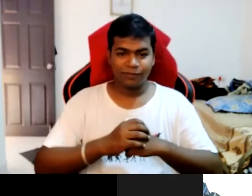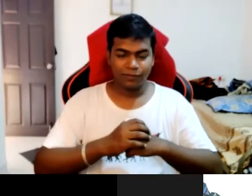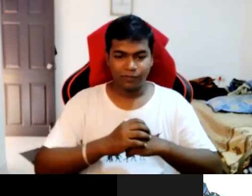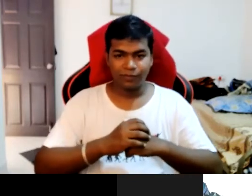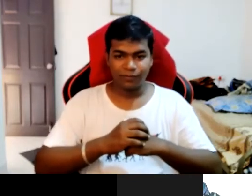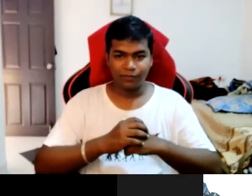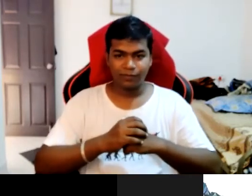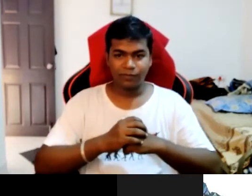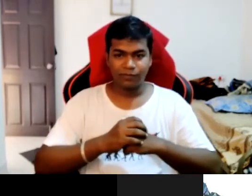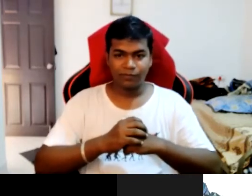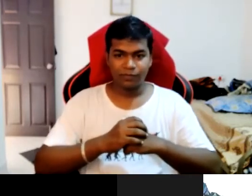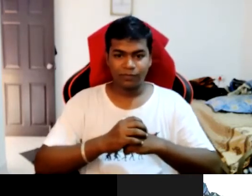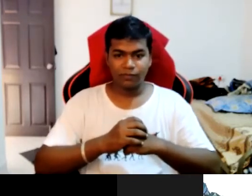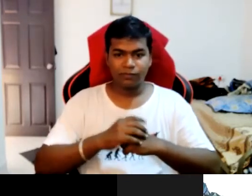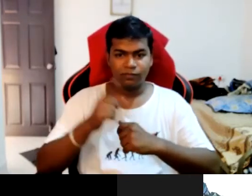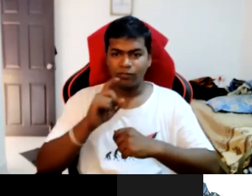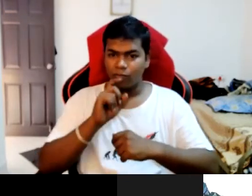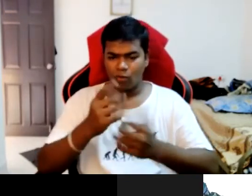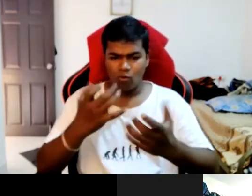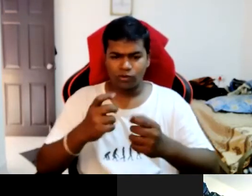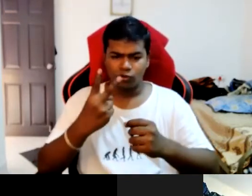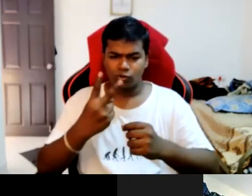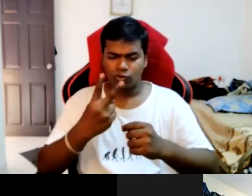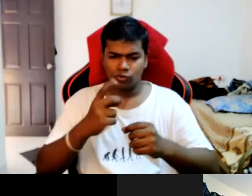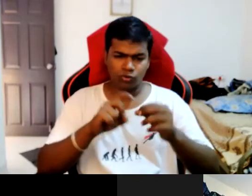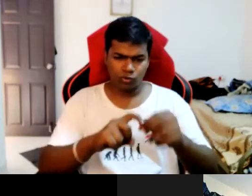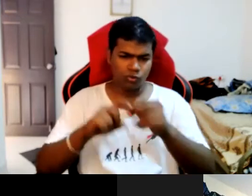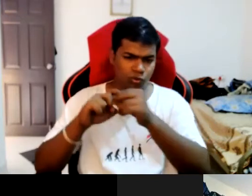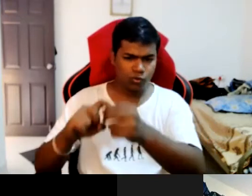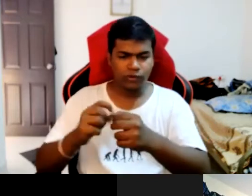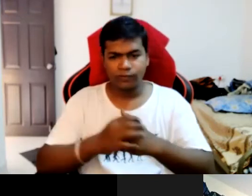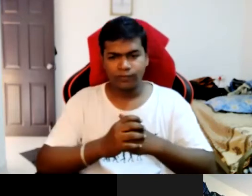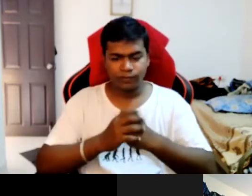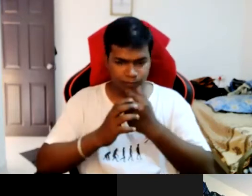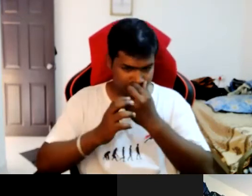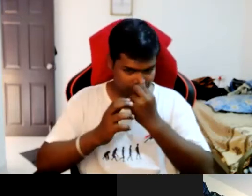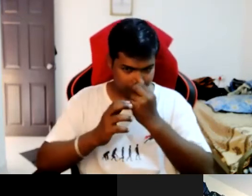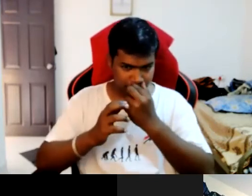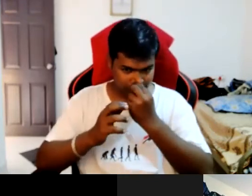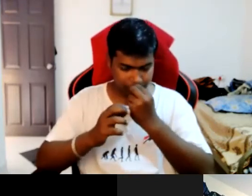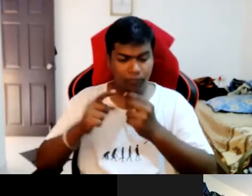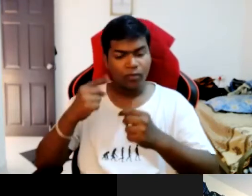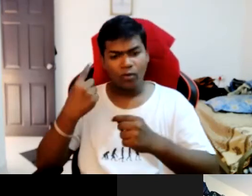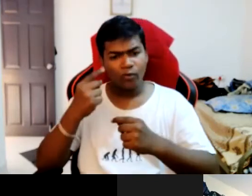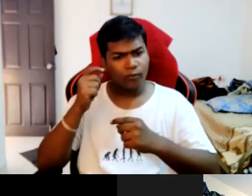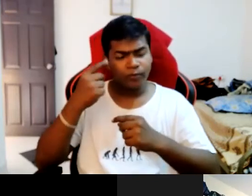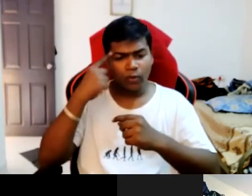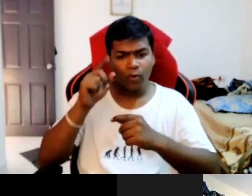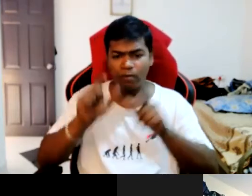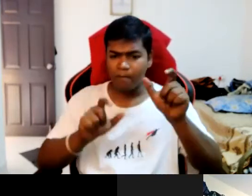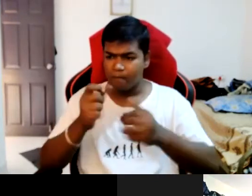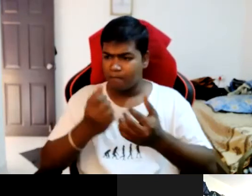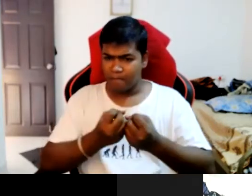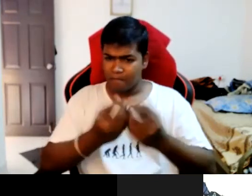So two questions over here. First of all, for many of us they don't know